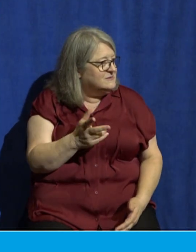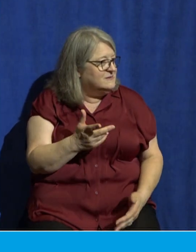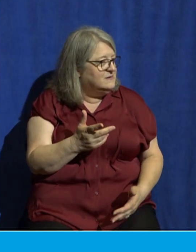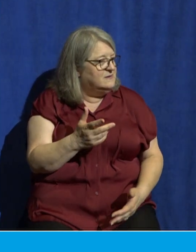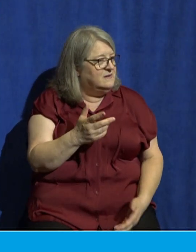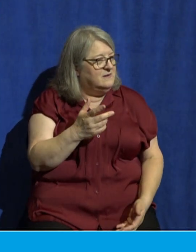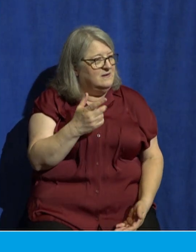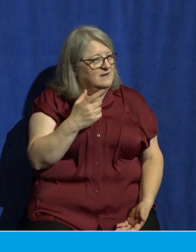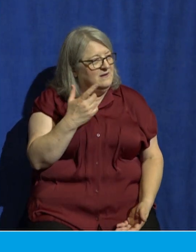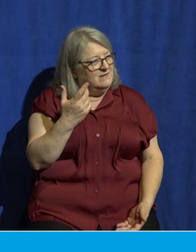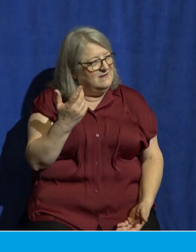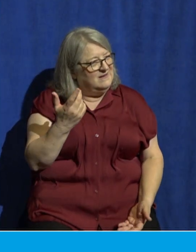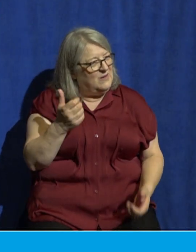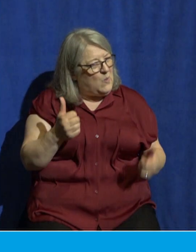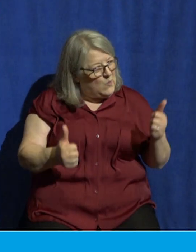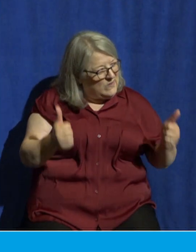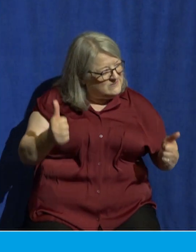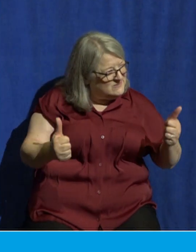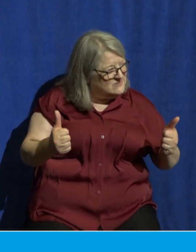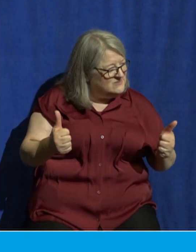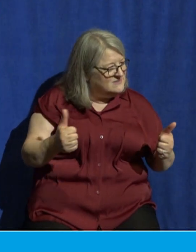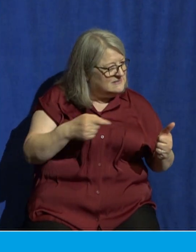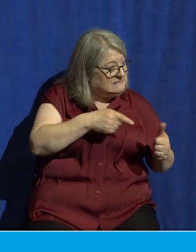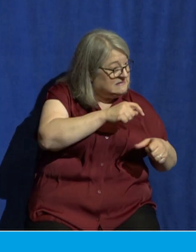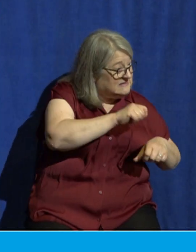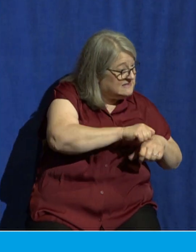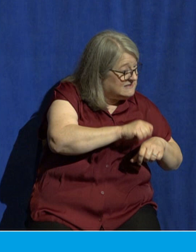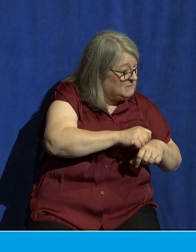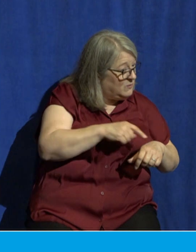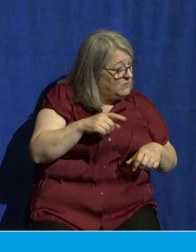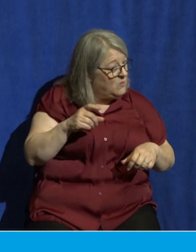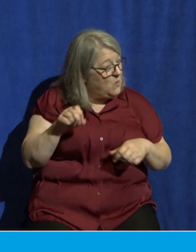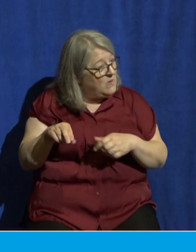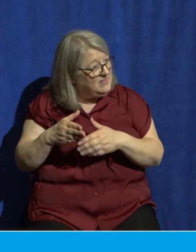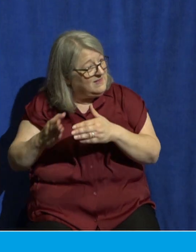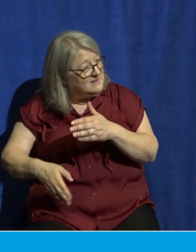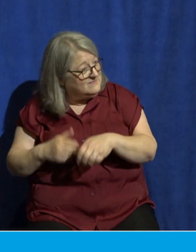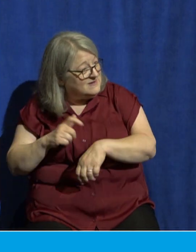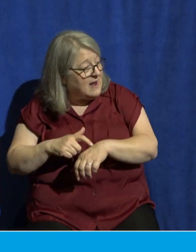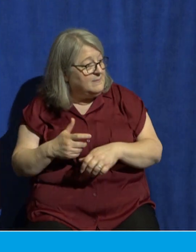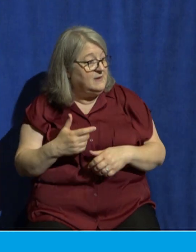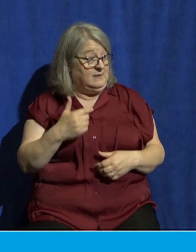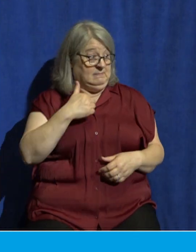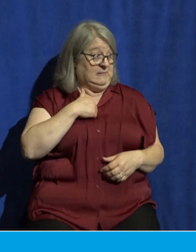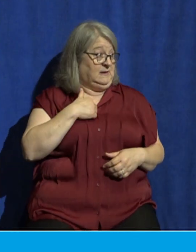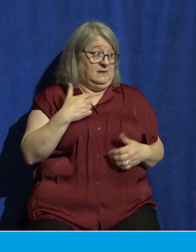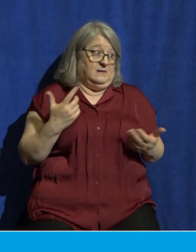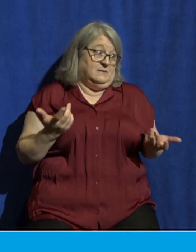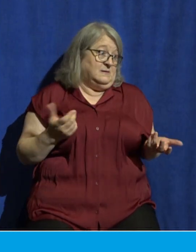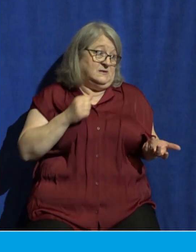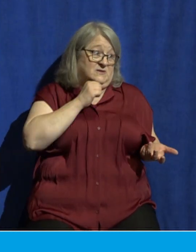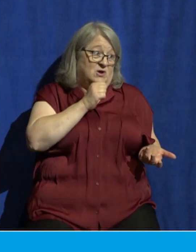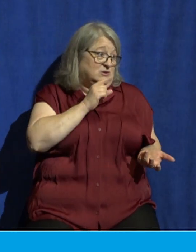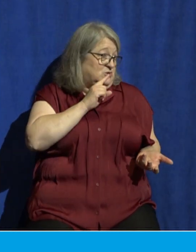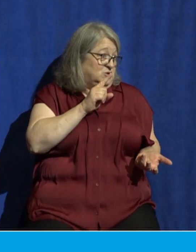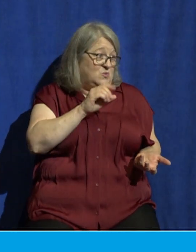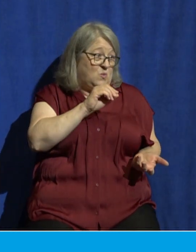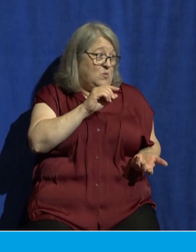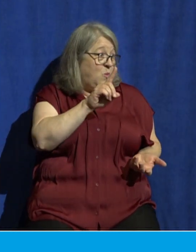is it? I'm honestly not 100% sure. I'm not 100% sure. But as of today